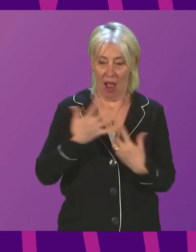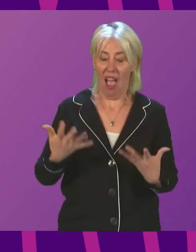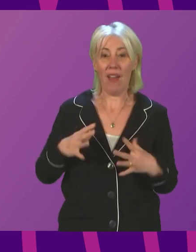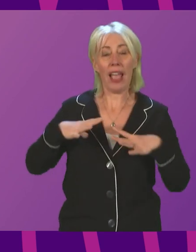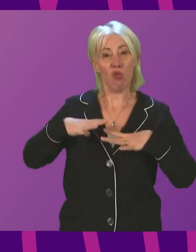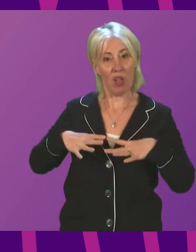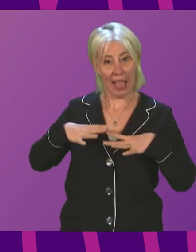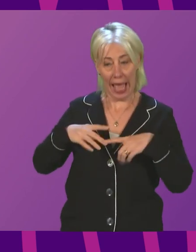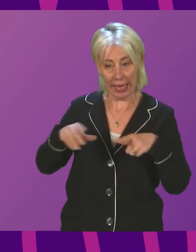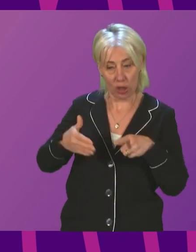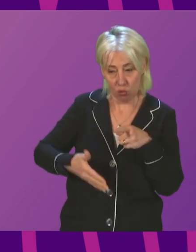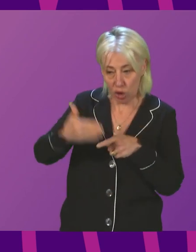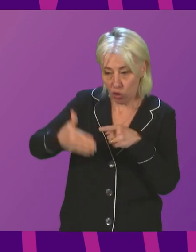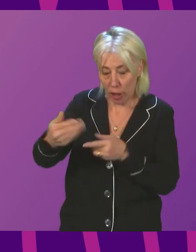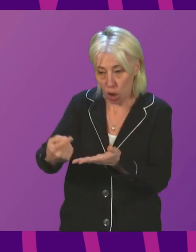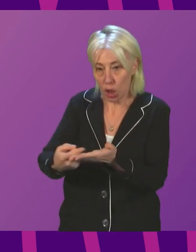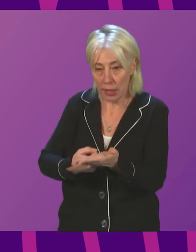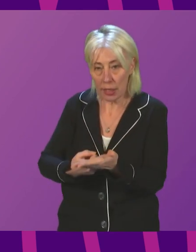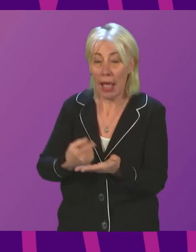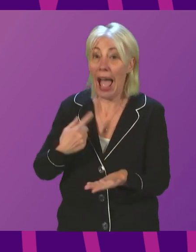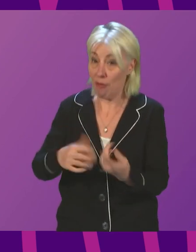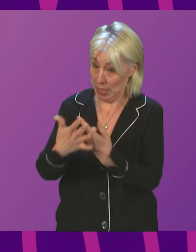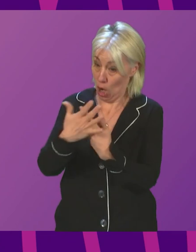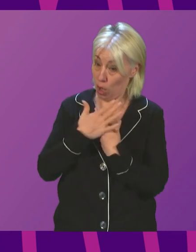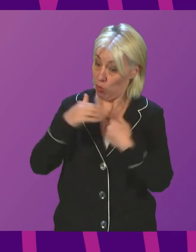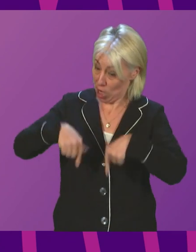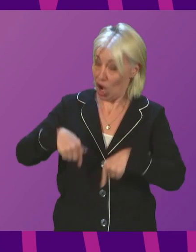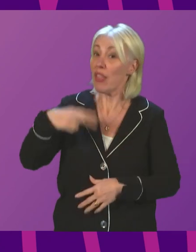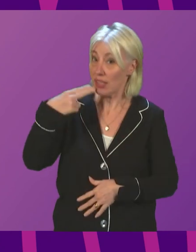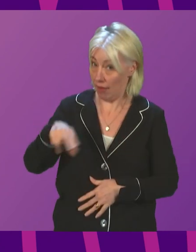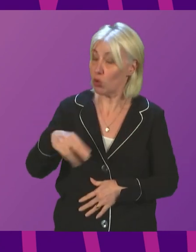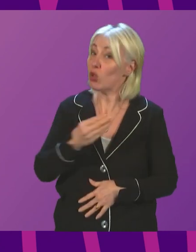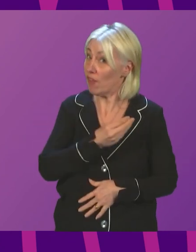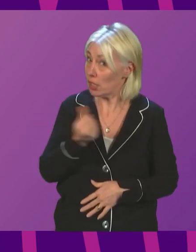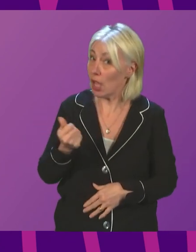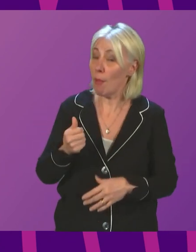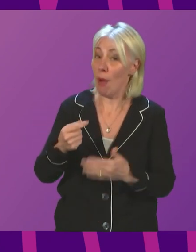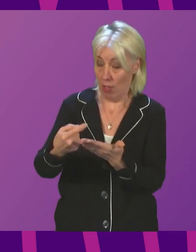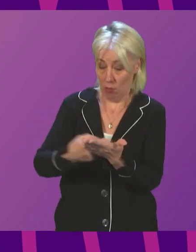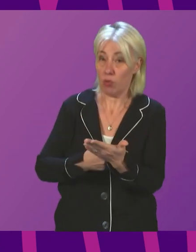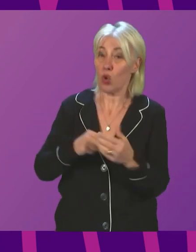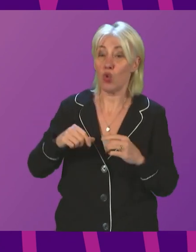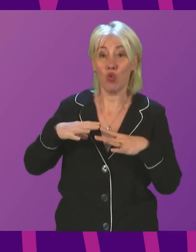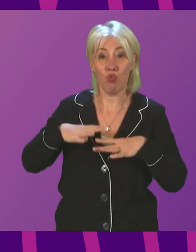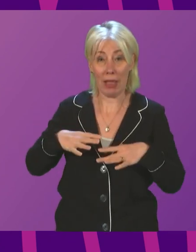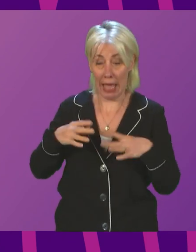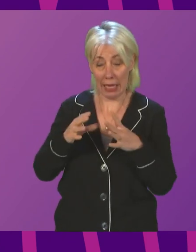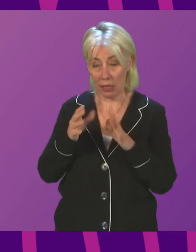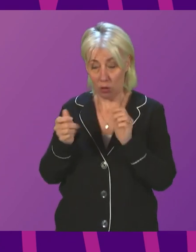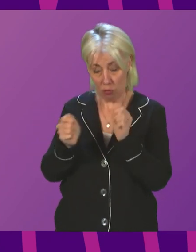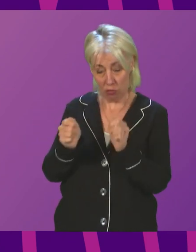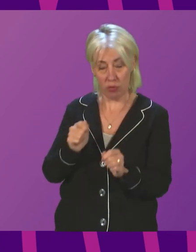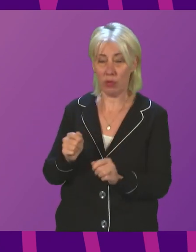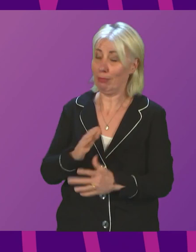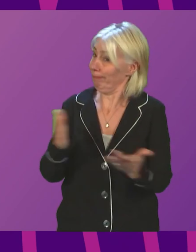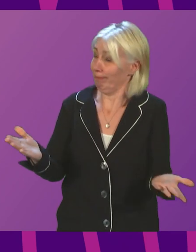restrictions that we have in place, and I have been under pressure this afternoon to relax some of the restrictions that we have in place, I simply say to members